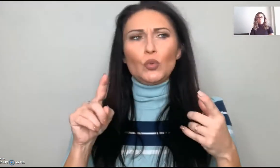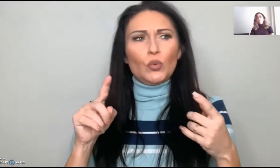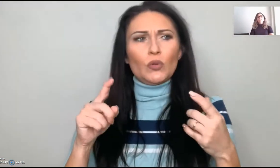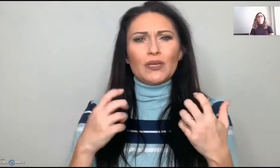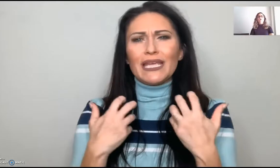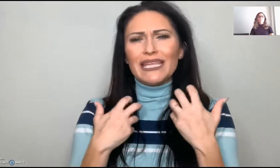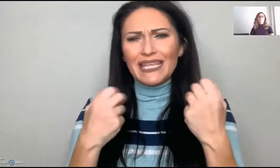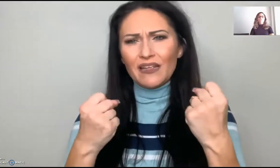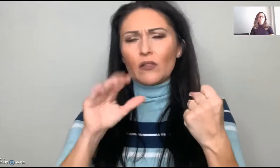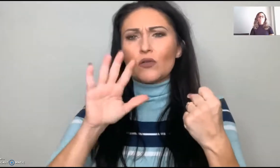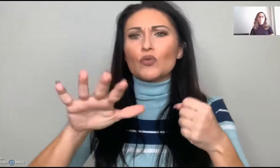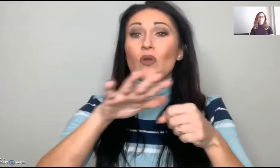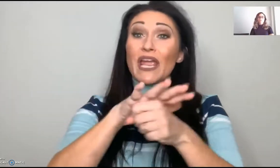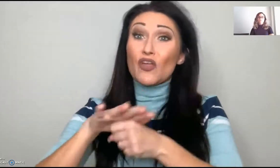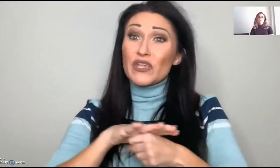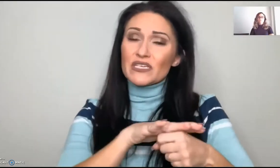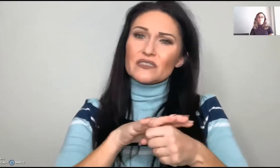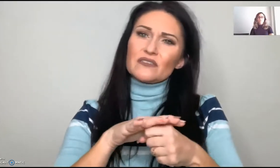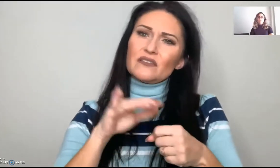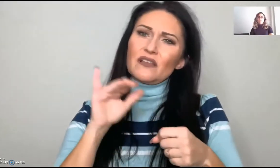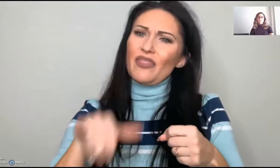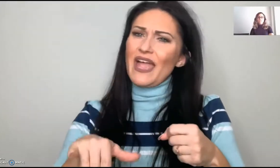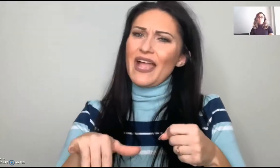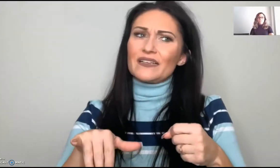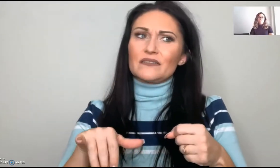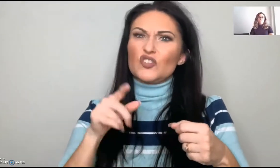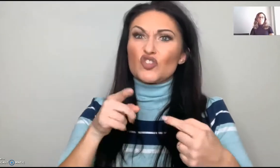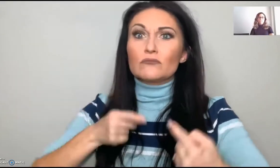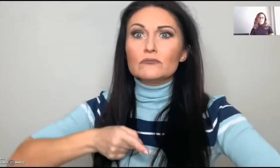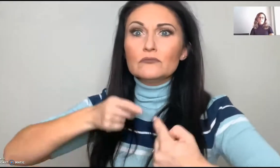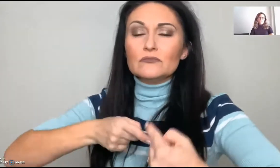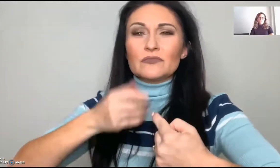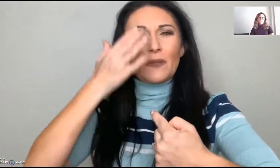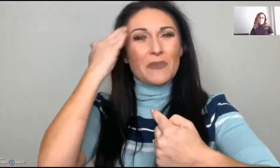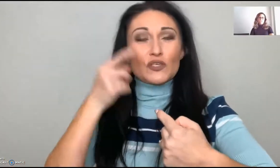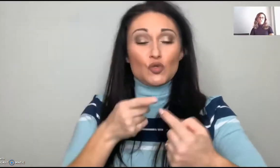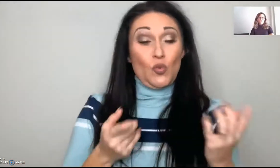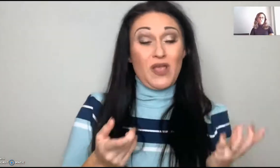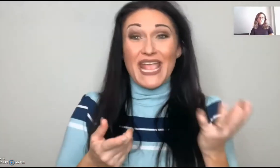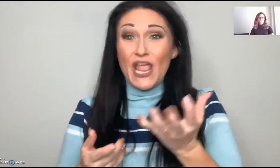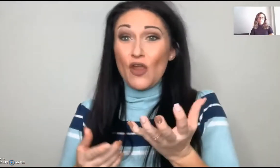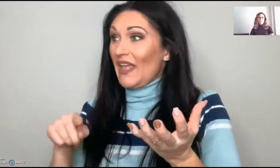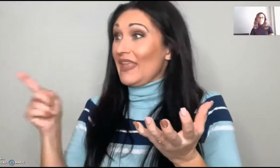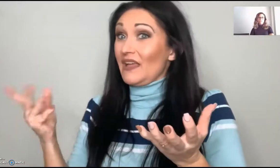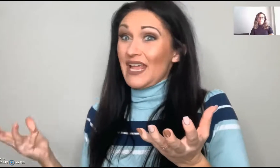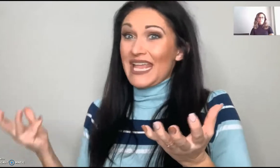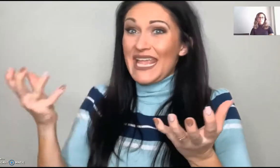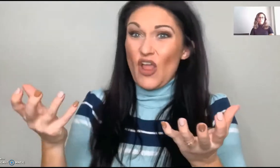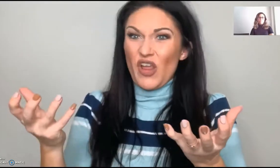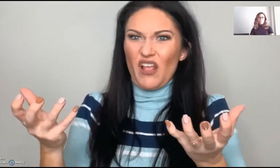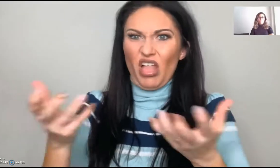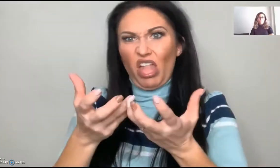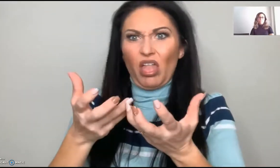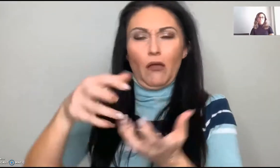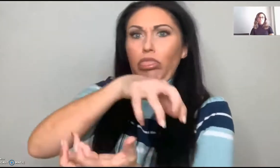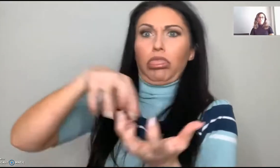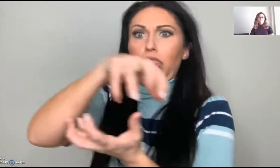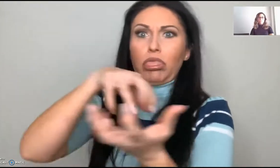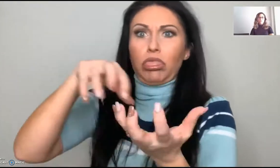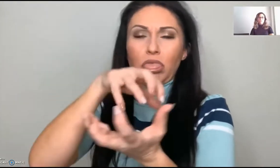So it's really important to heal the different areas that you're struggling with. Because if you and your partner